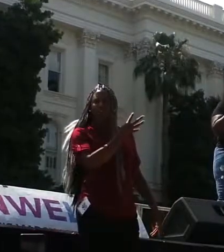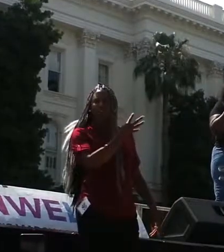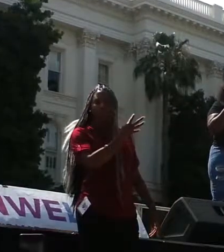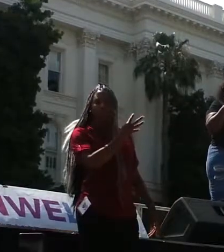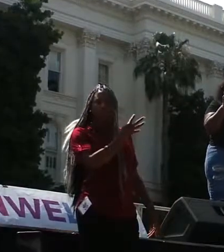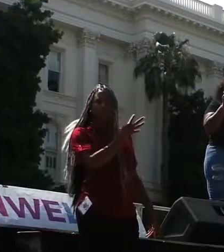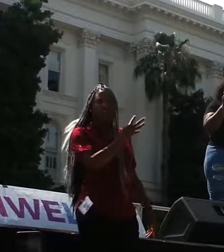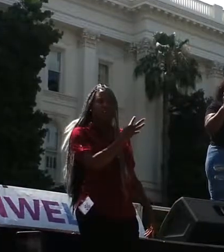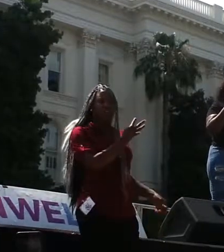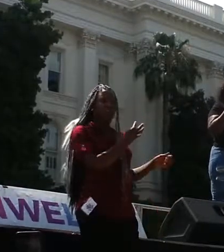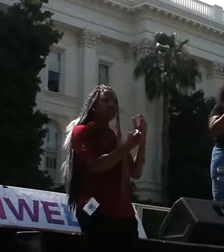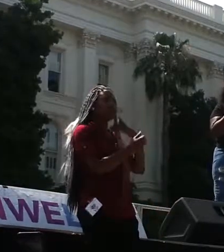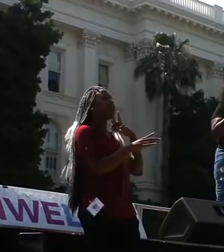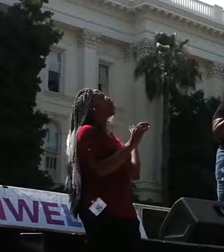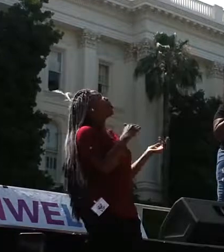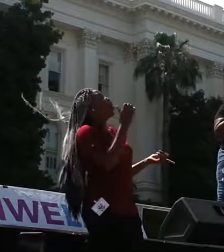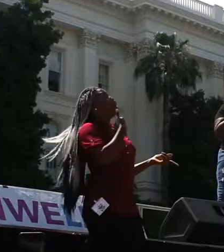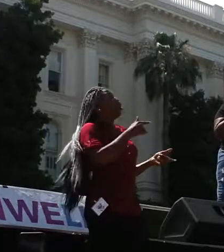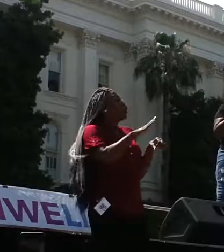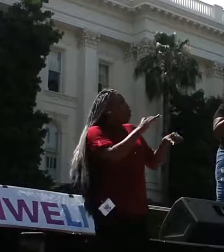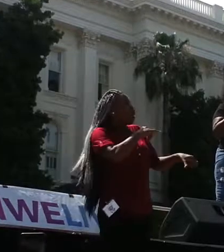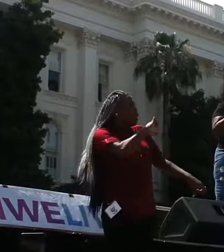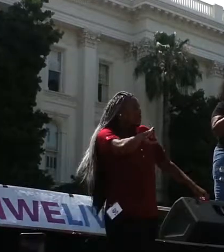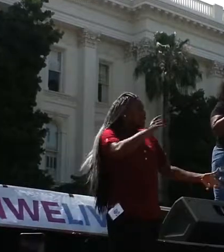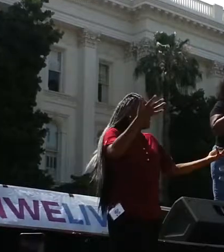How about not call the police at all?